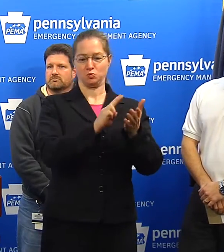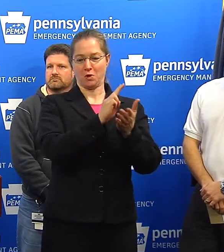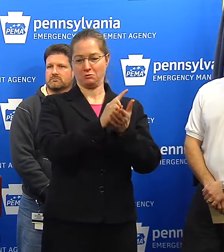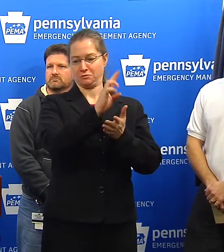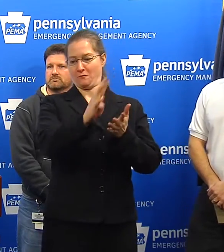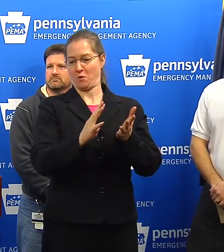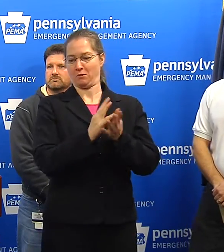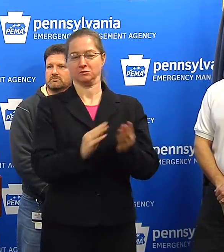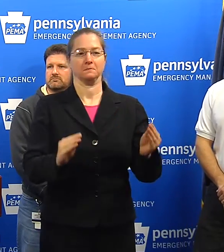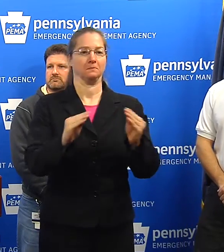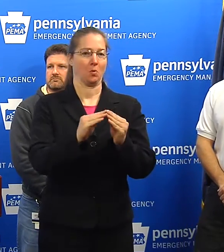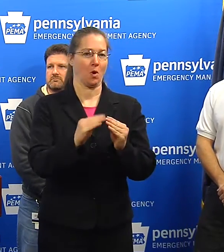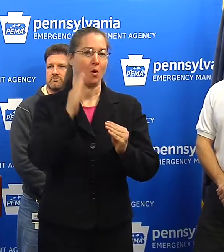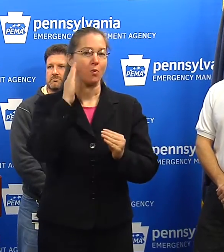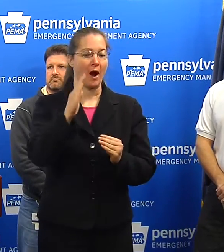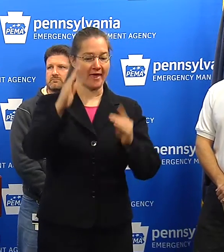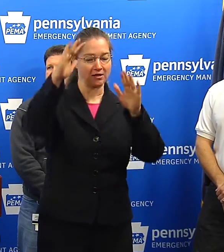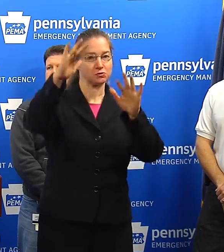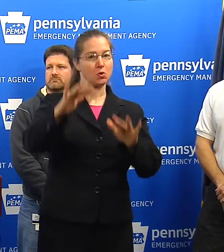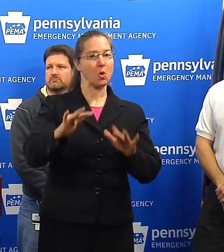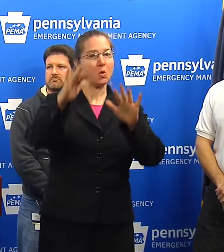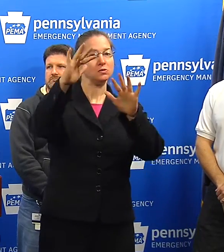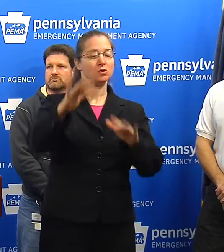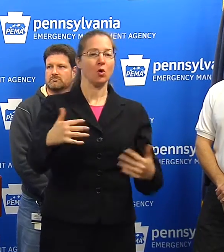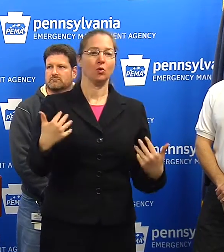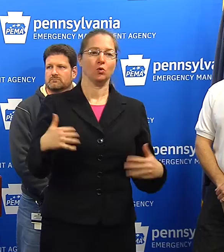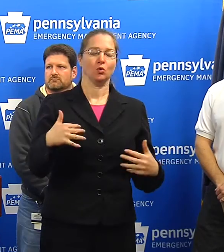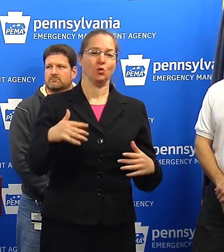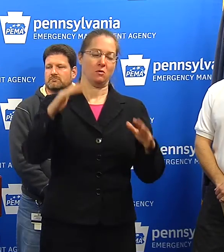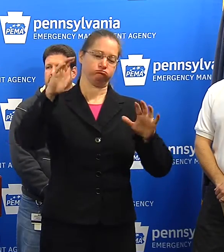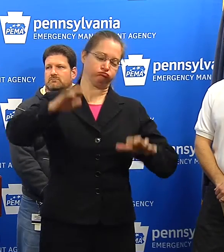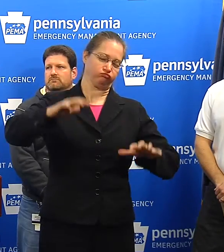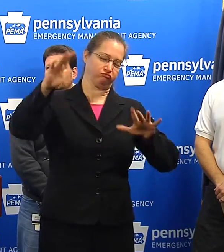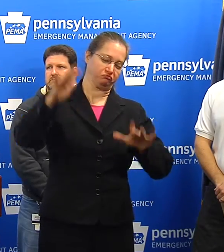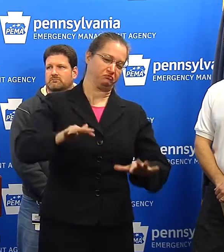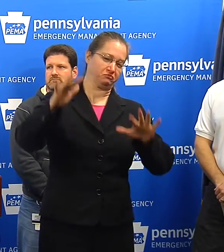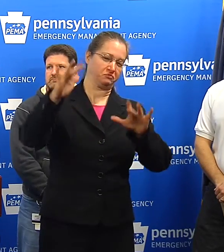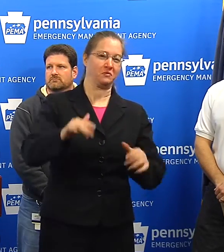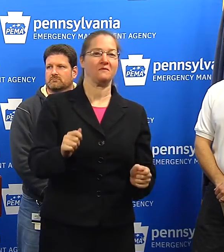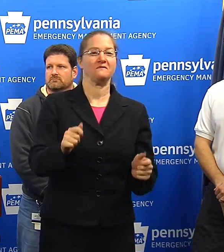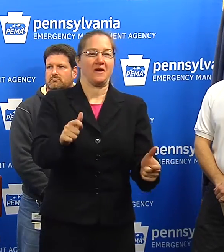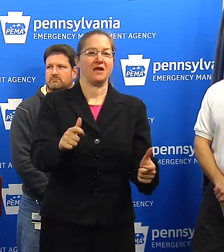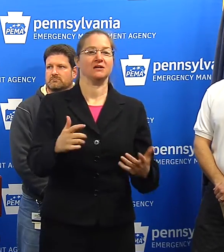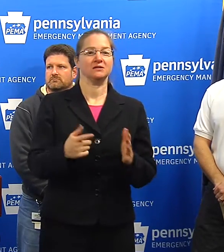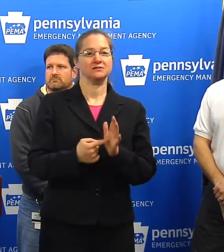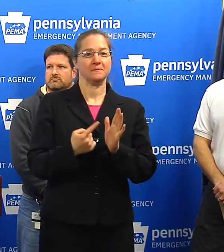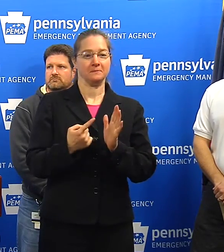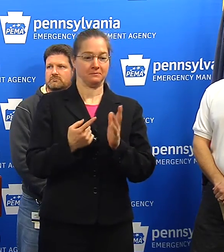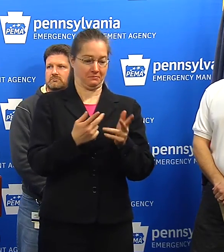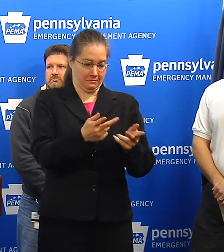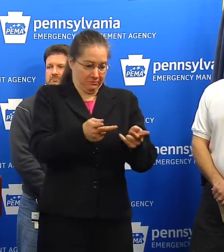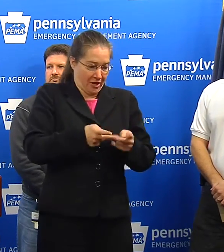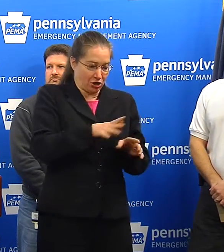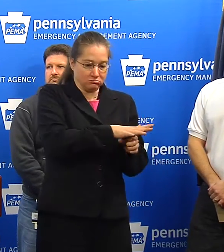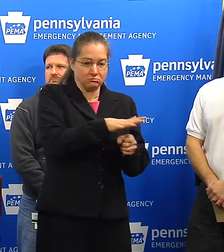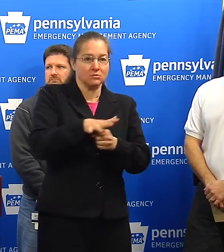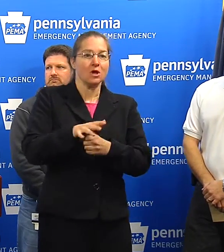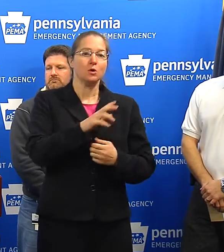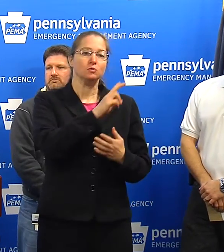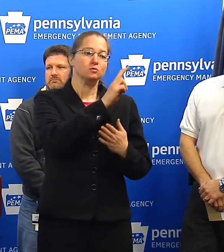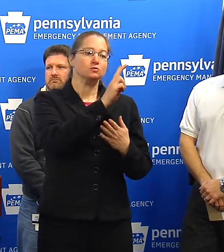and it is coming down at a really amazing pace, in some places two to three inches per hour.